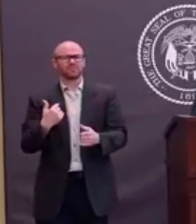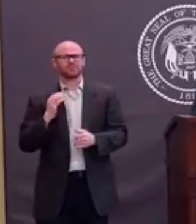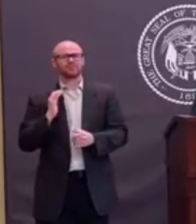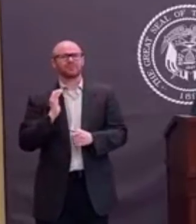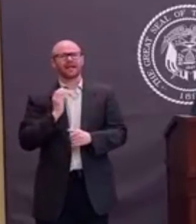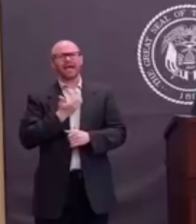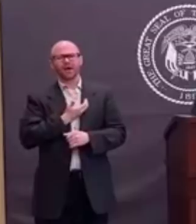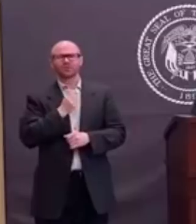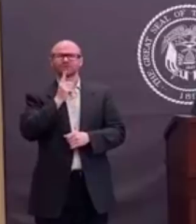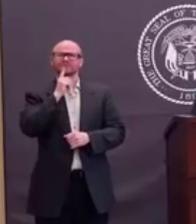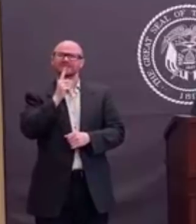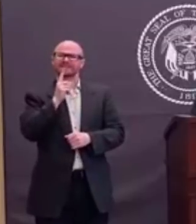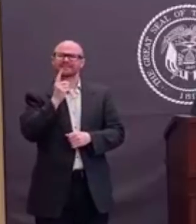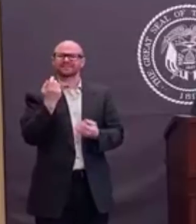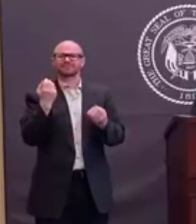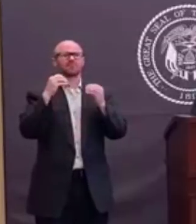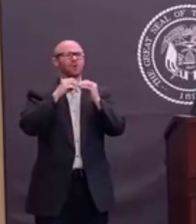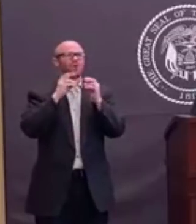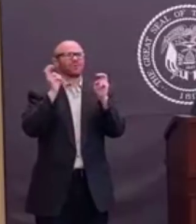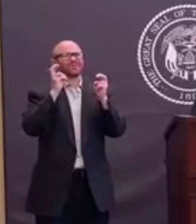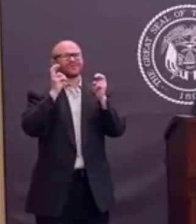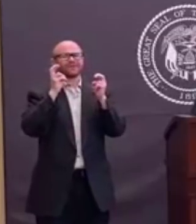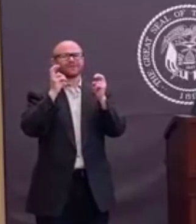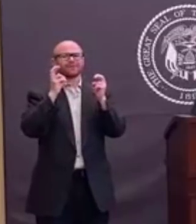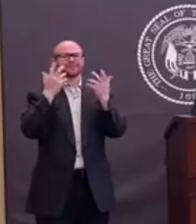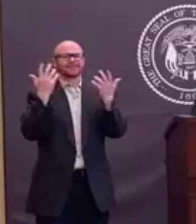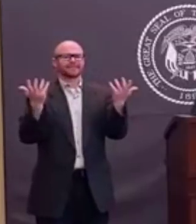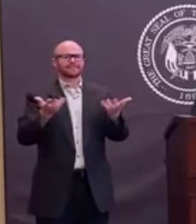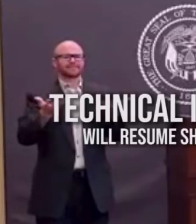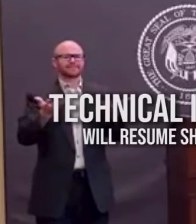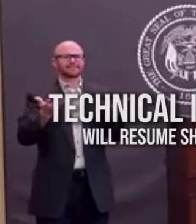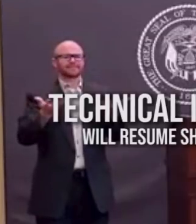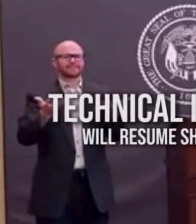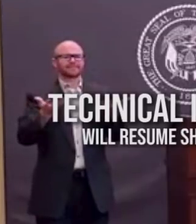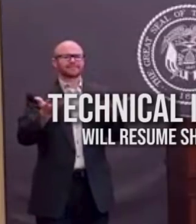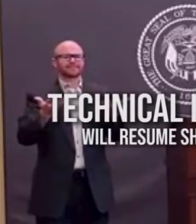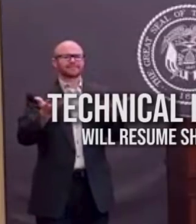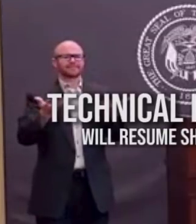more pro our proposal.